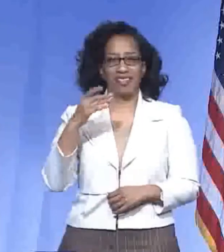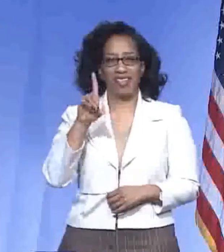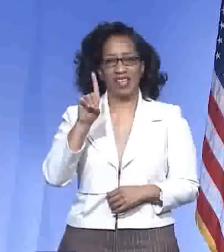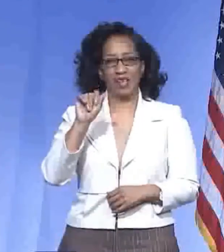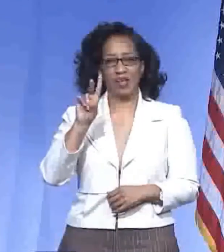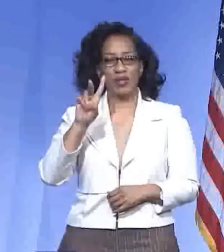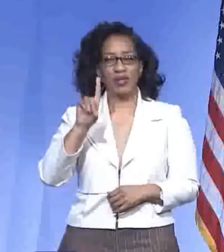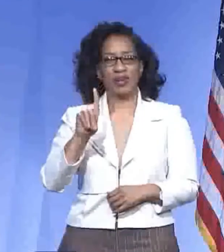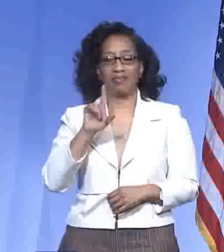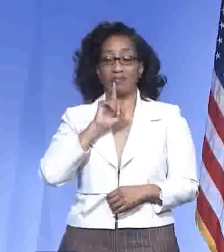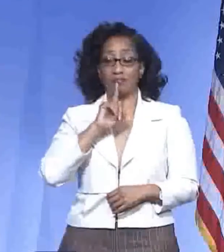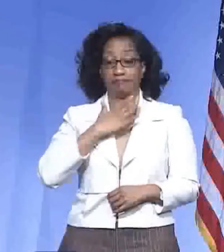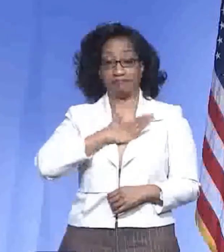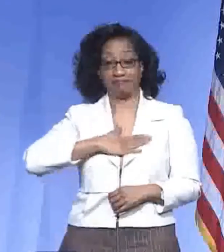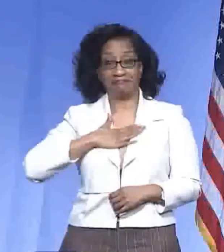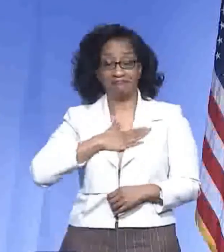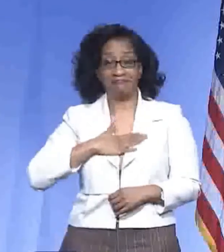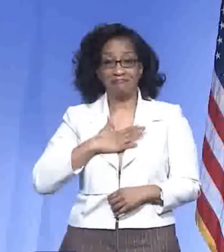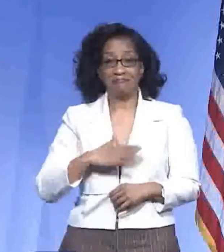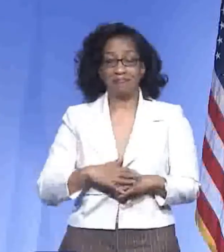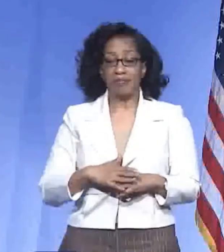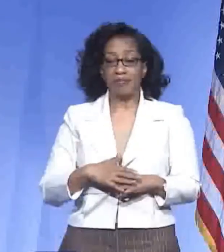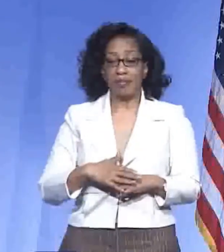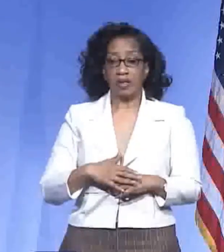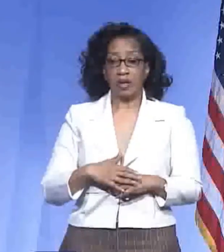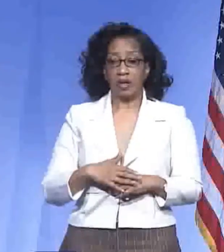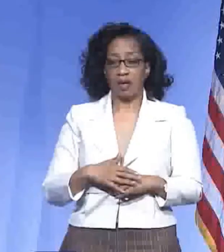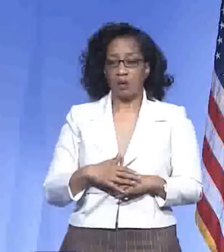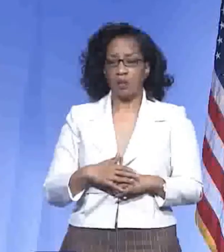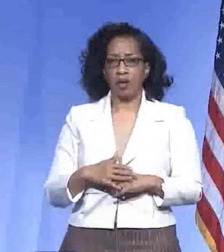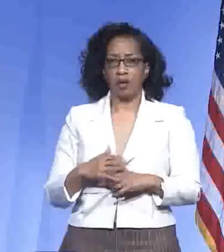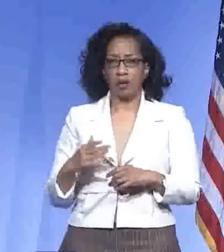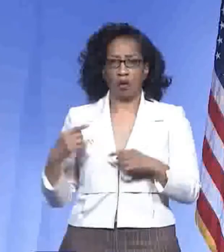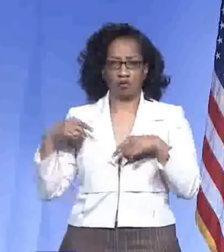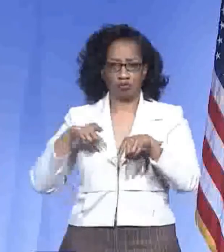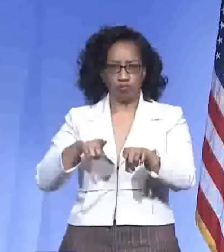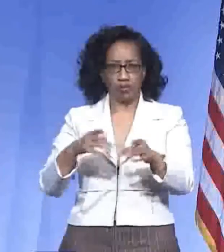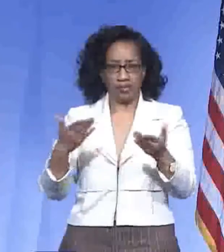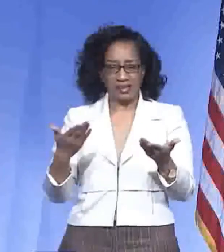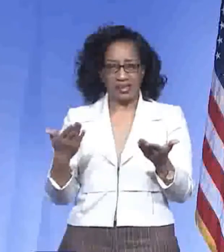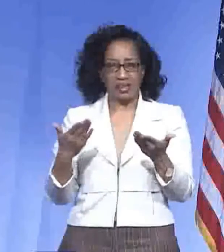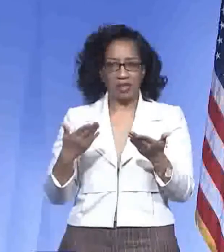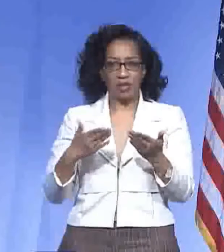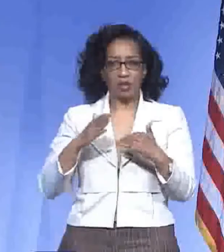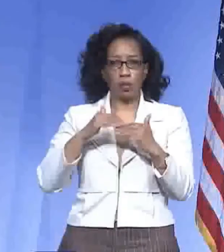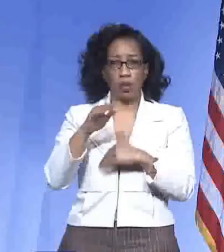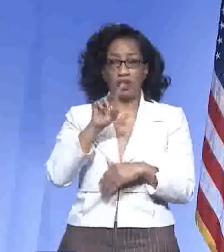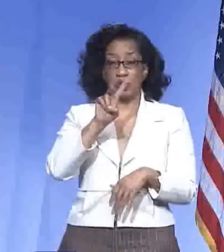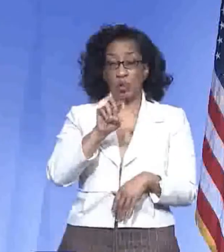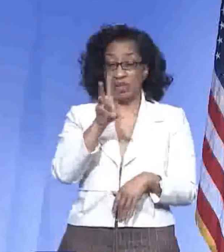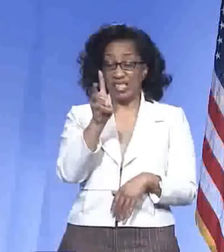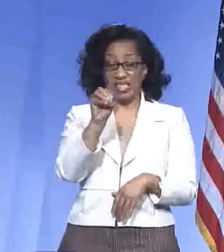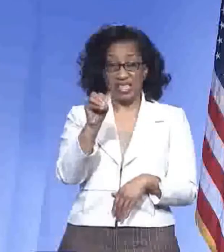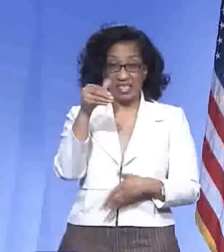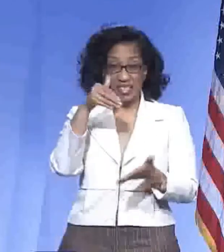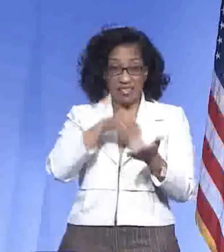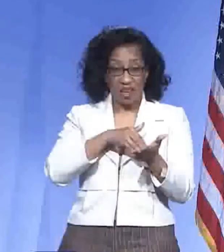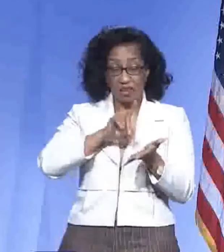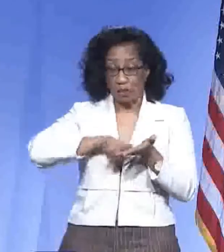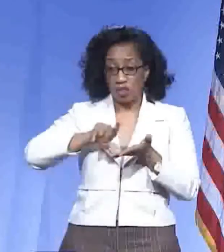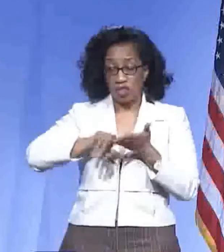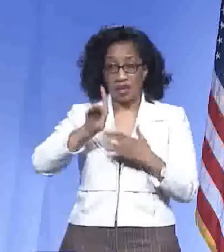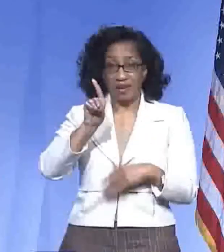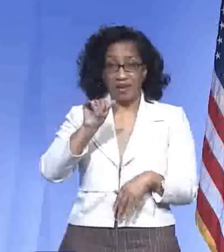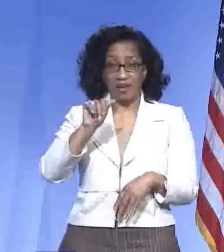And I appreciate that. I just checked the data on the way over and so we're a little over 260,000 now. David reports what's in tennis